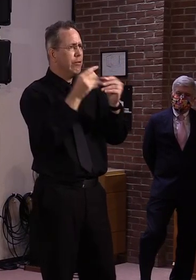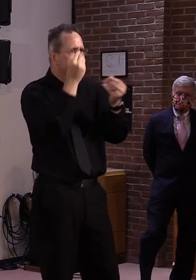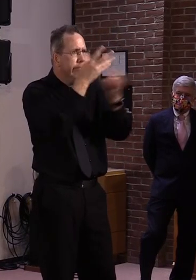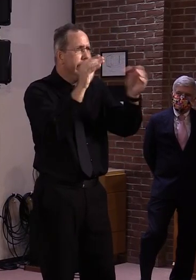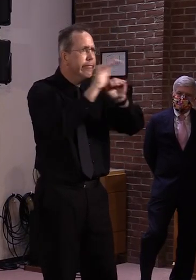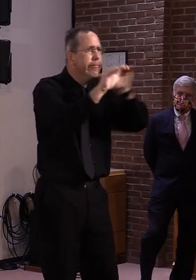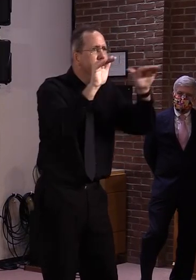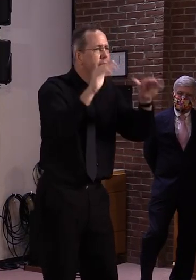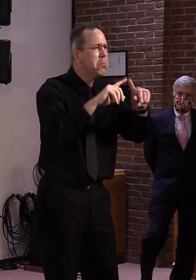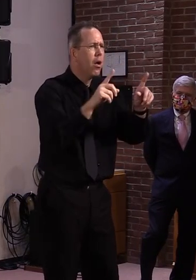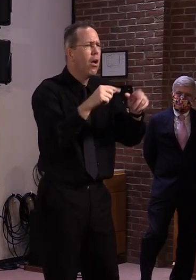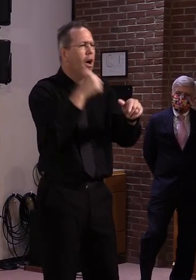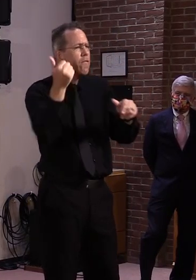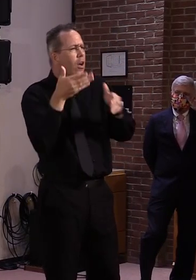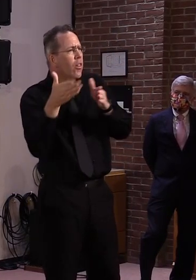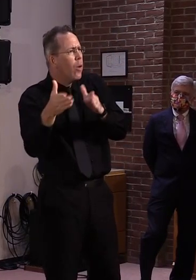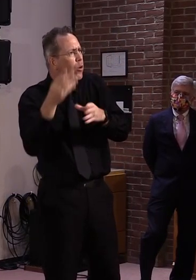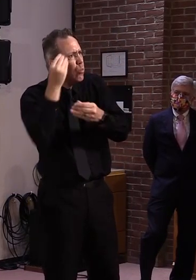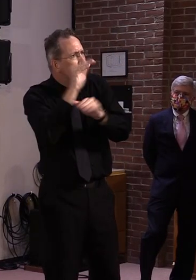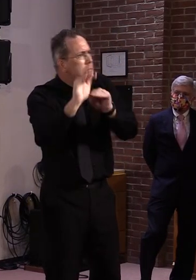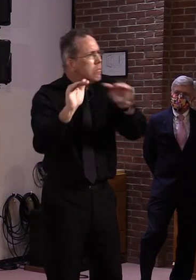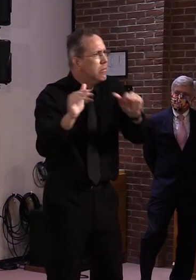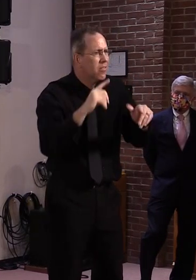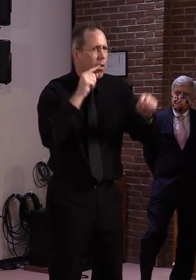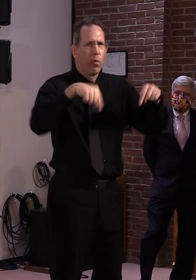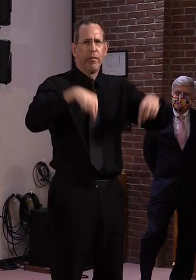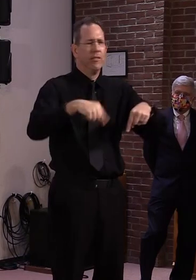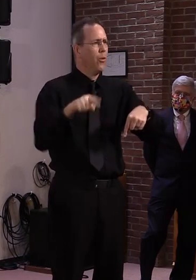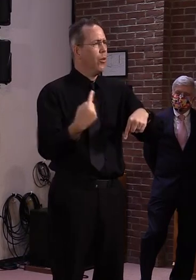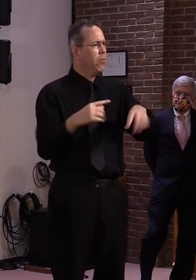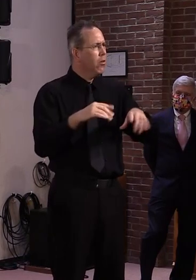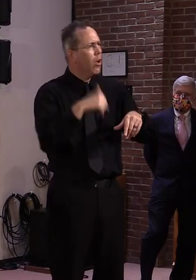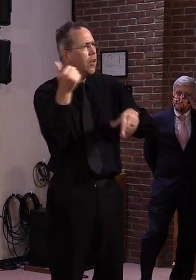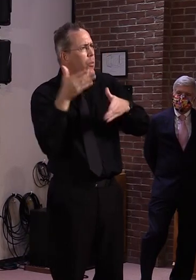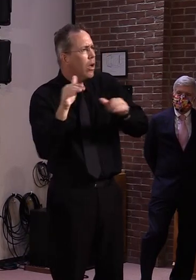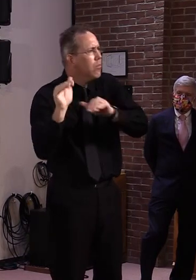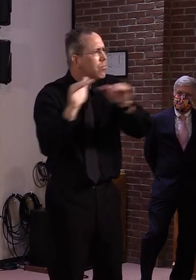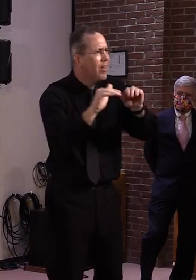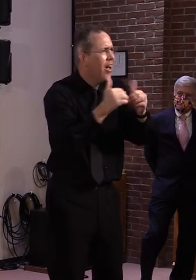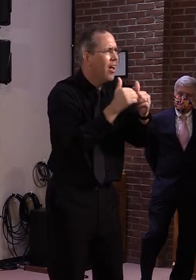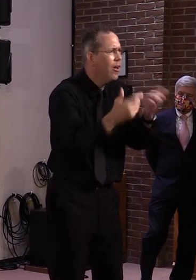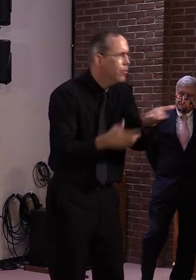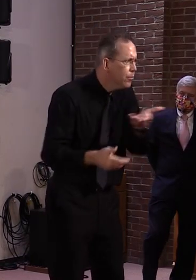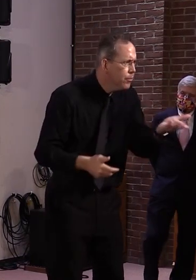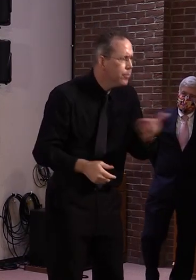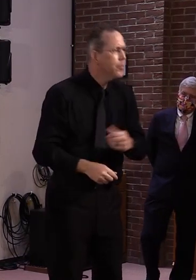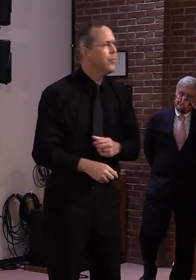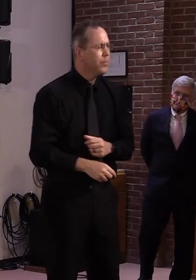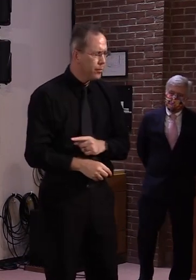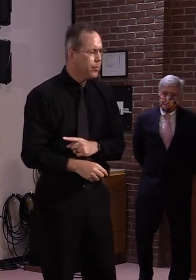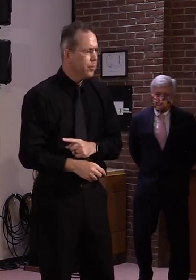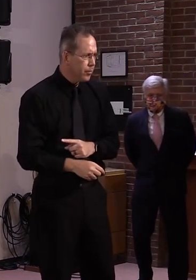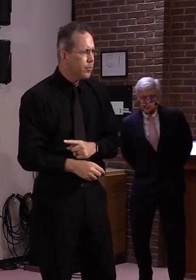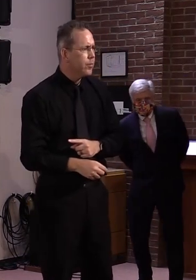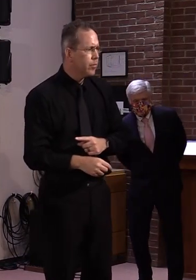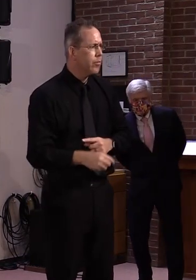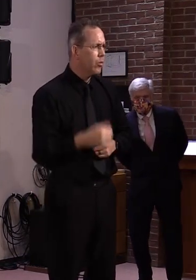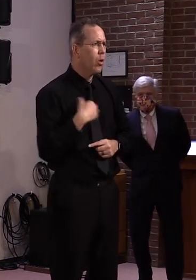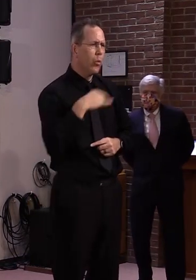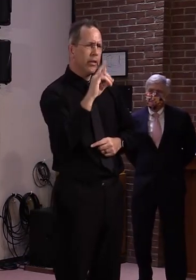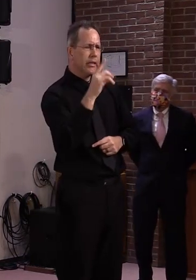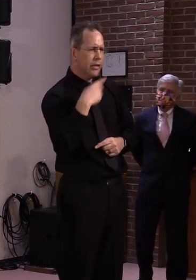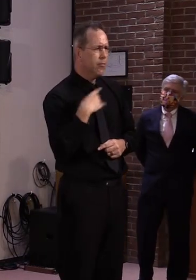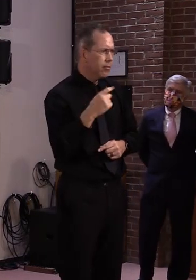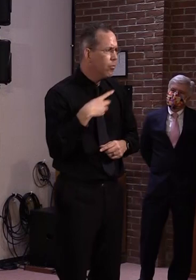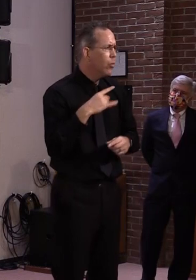would love for you to, to talk about it a little bit more in your area as well. Anything will help, uh, in any one of those